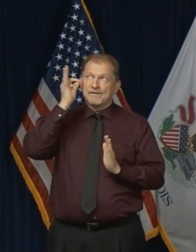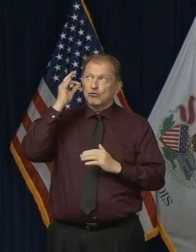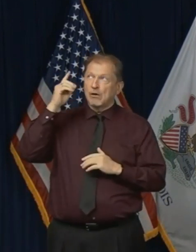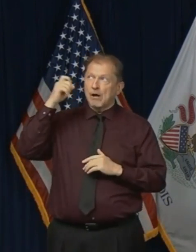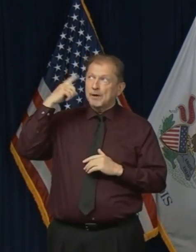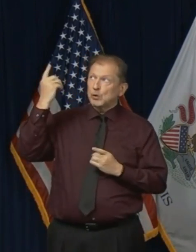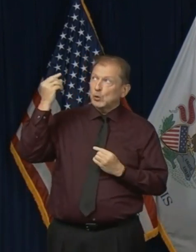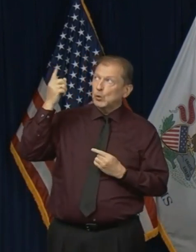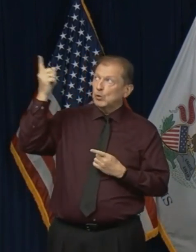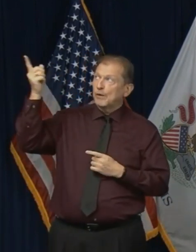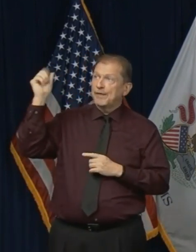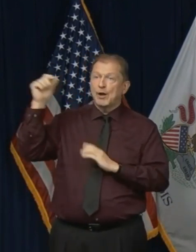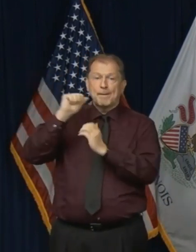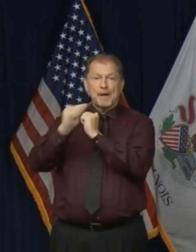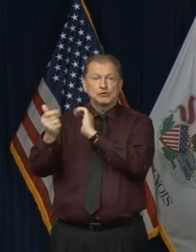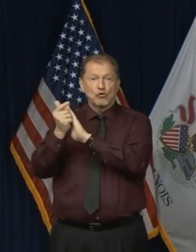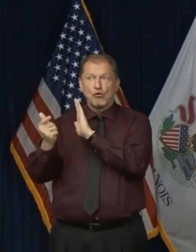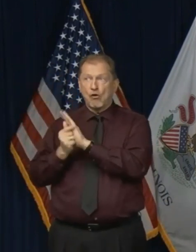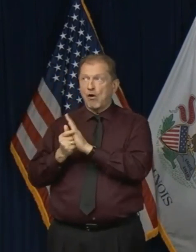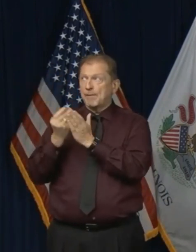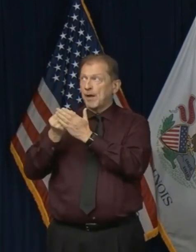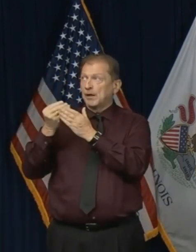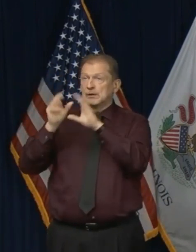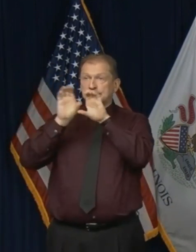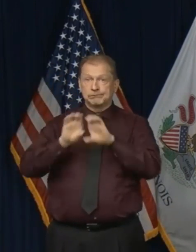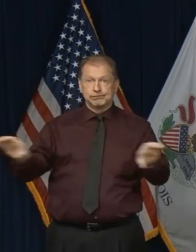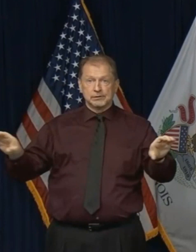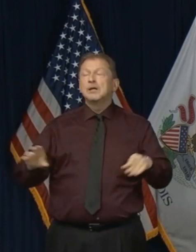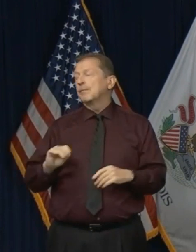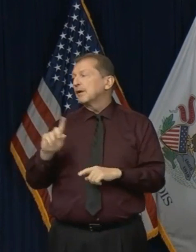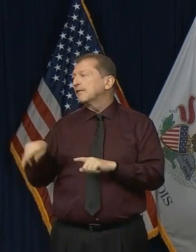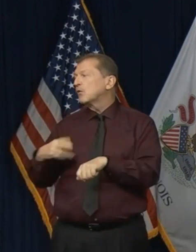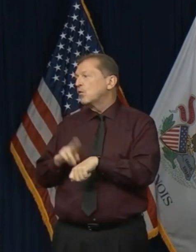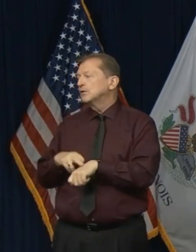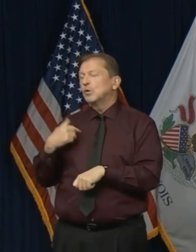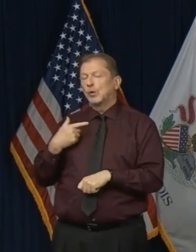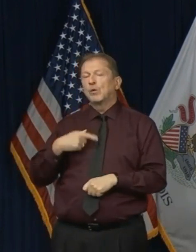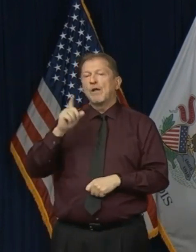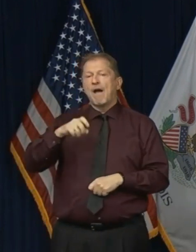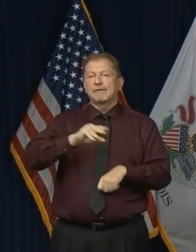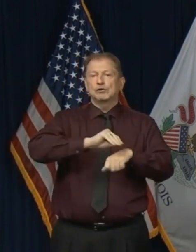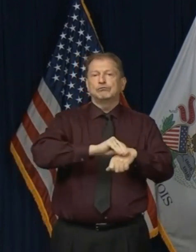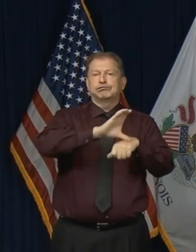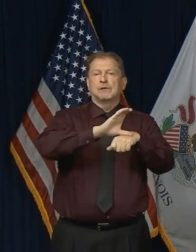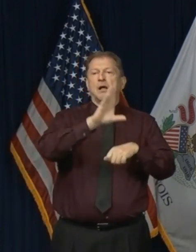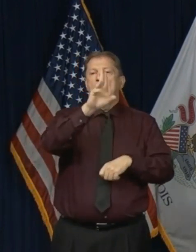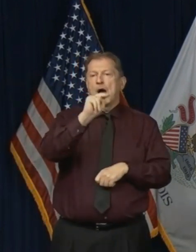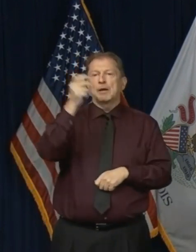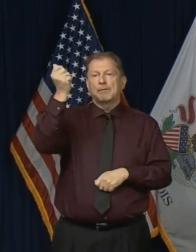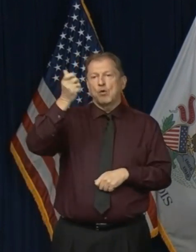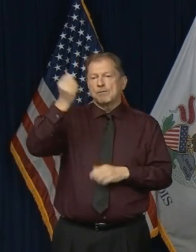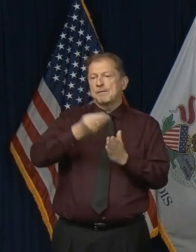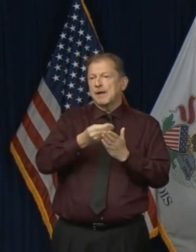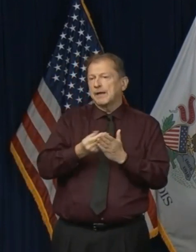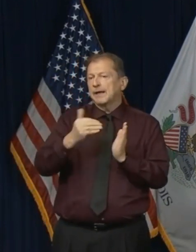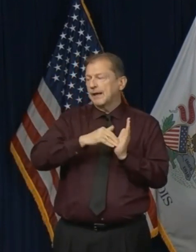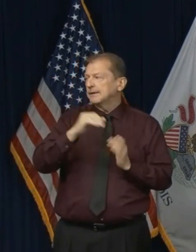in terms of its next relief packages. But there's no doubt that we're going to have to refill the coffers of those trust funds.